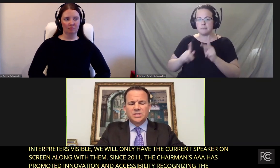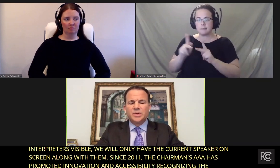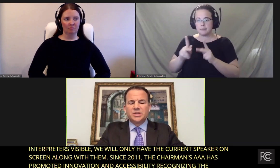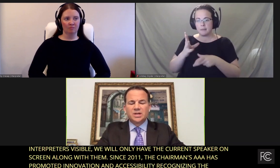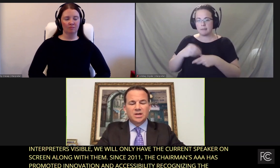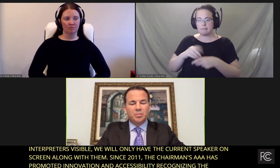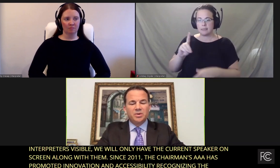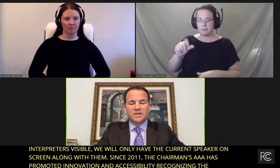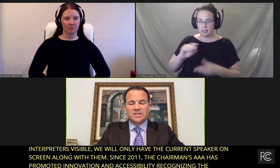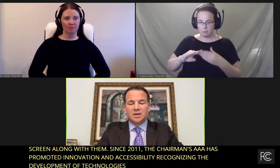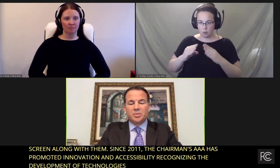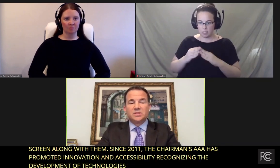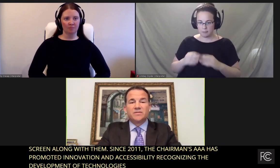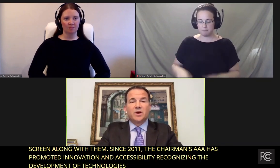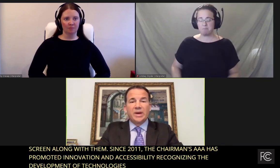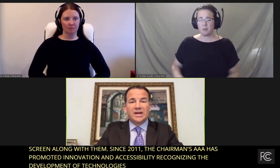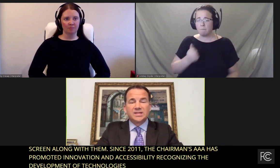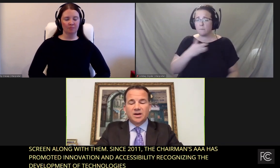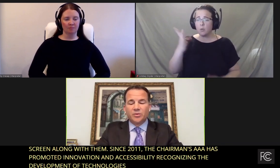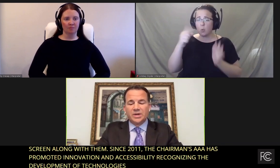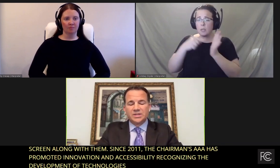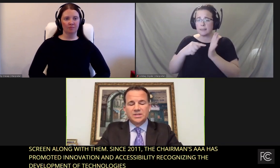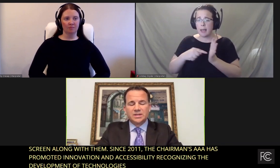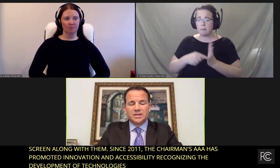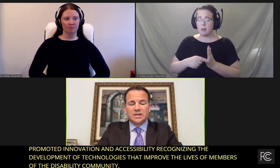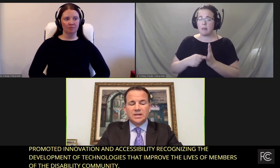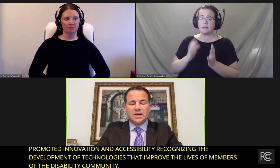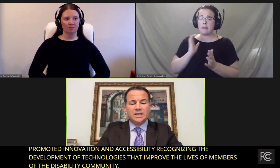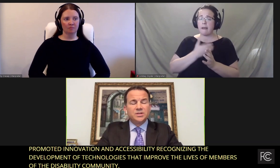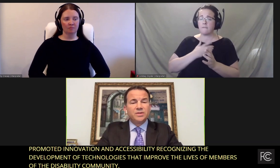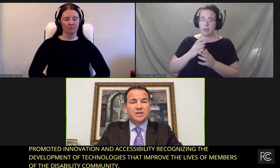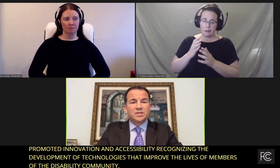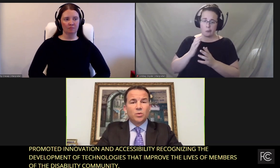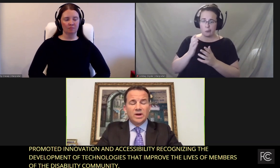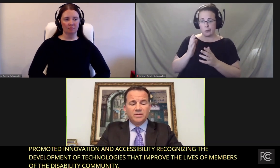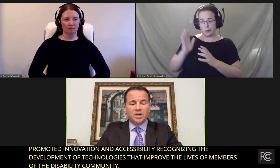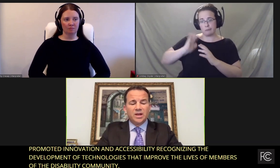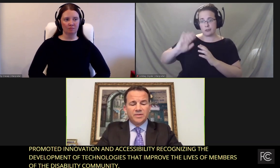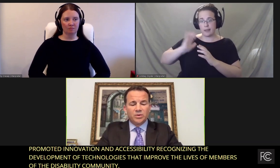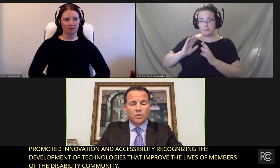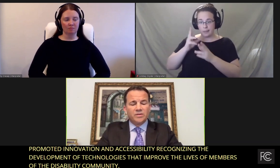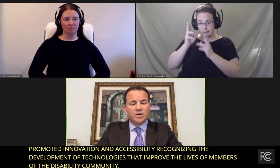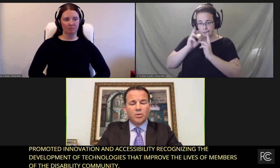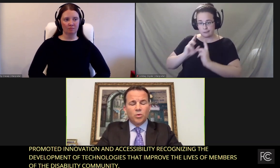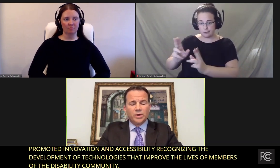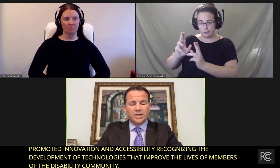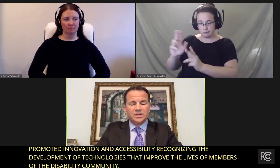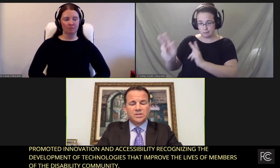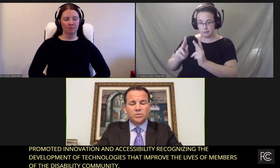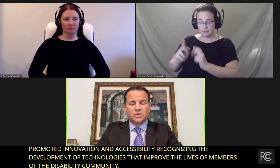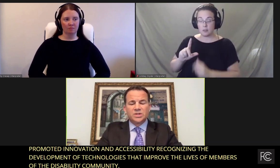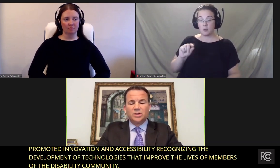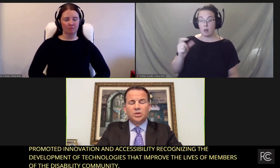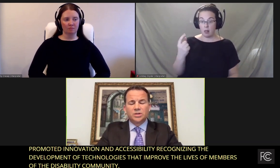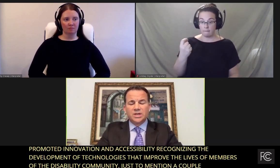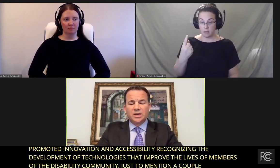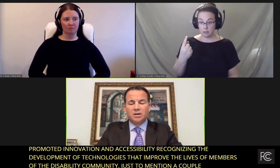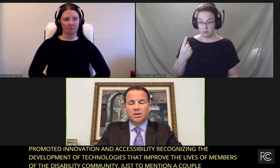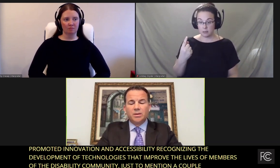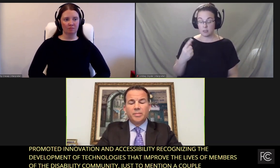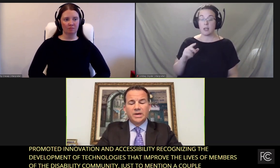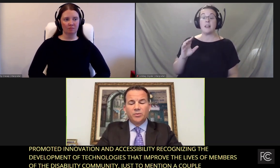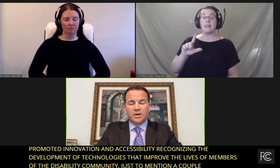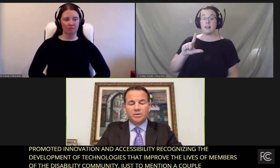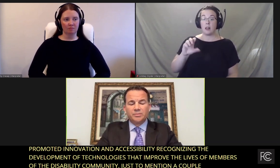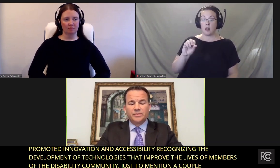And just to mention a couple of examples of our past honorees. In 2011, one of our awardees was the Look